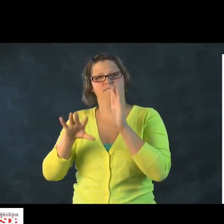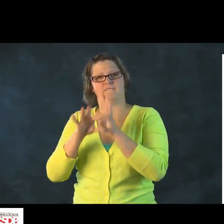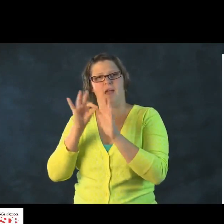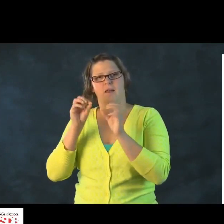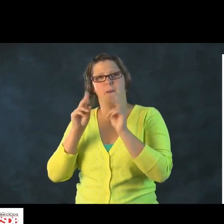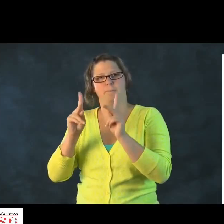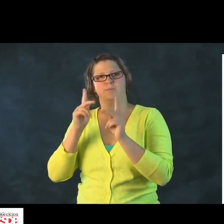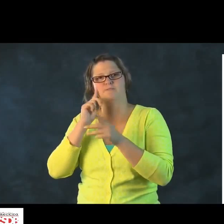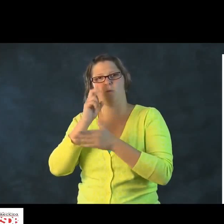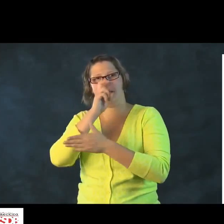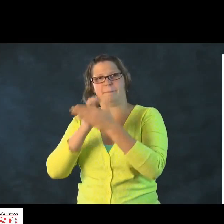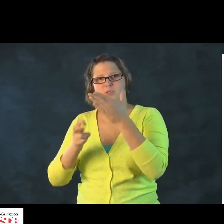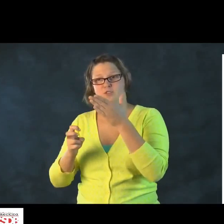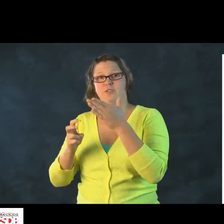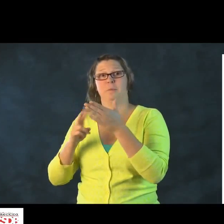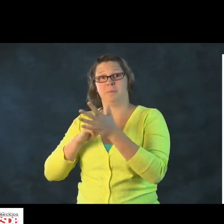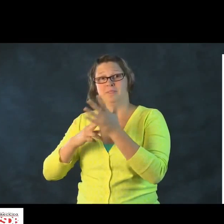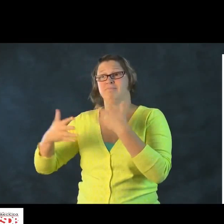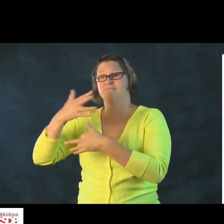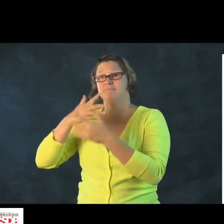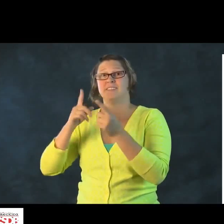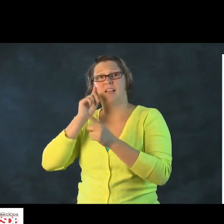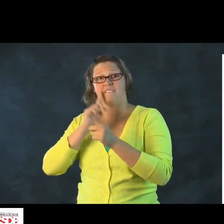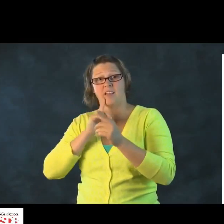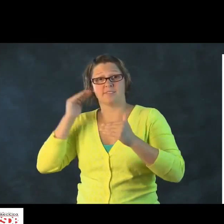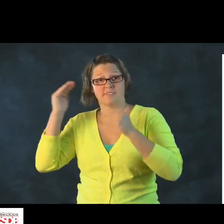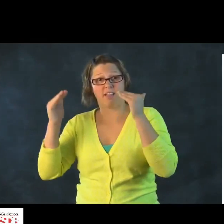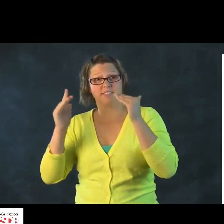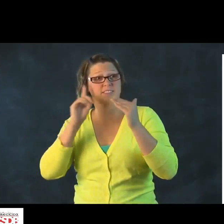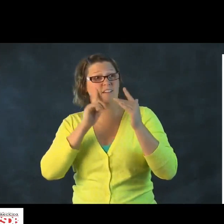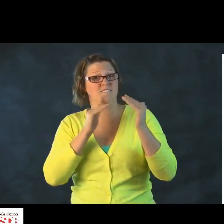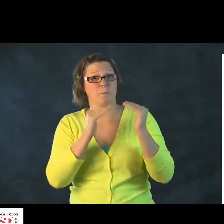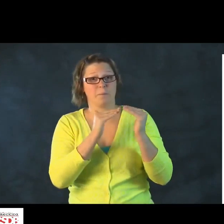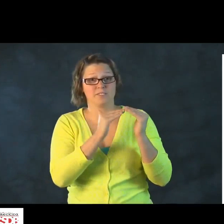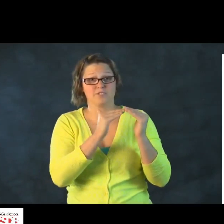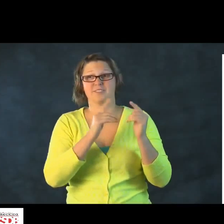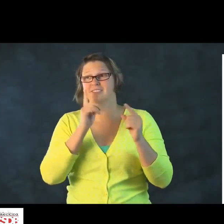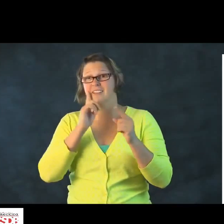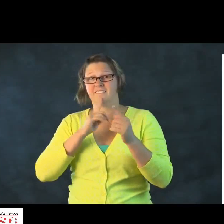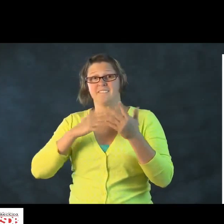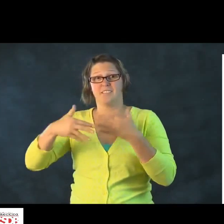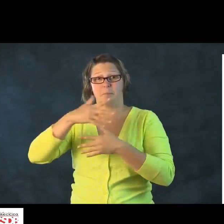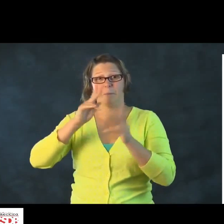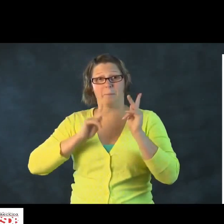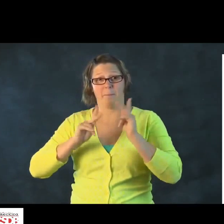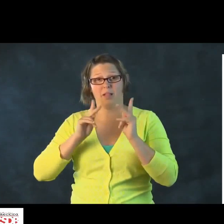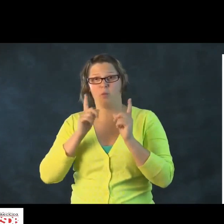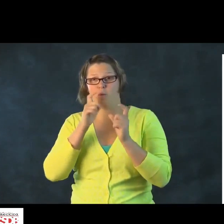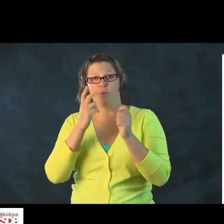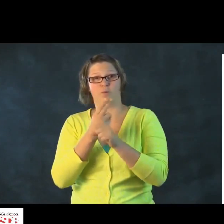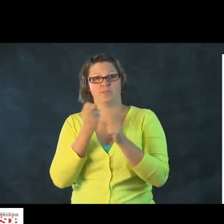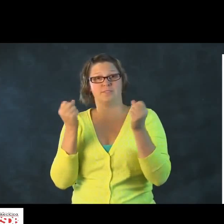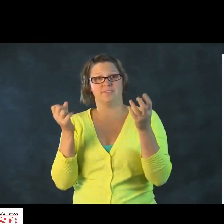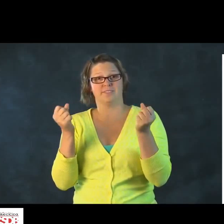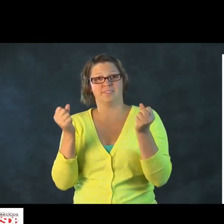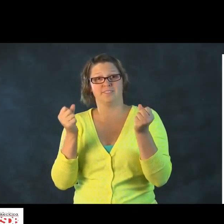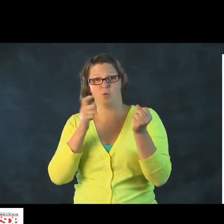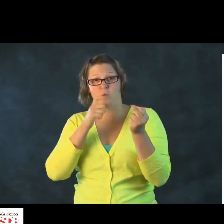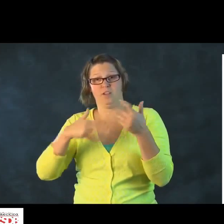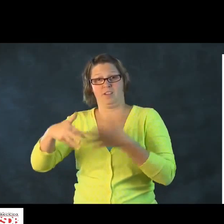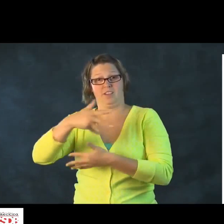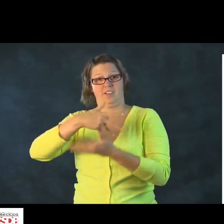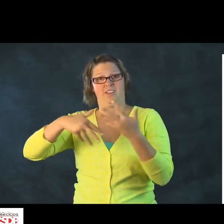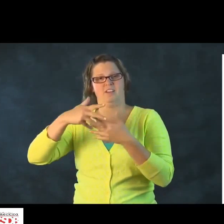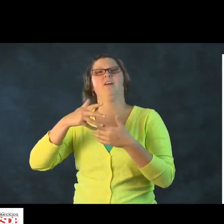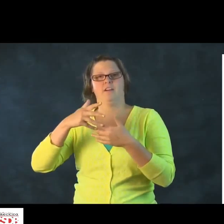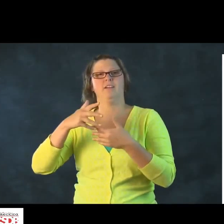be an entire week, but it can be certain times that you can immerse the child. You can have it with deaf adults, deaf peers, have